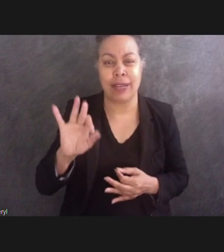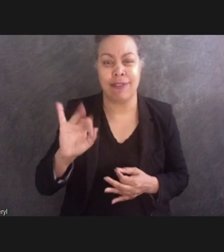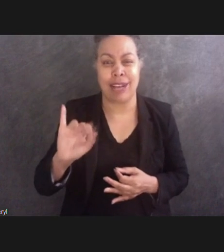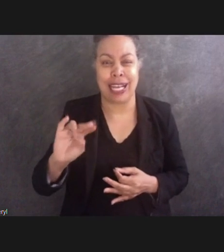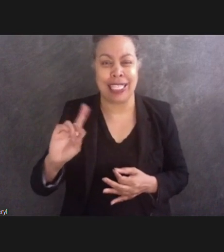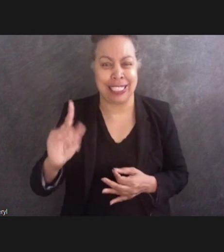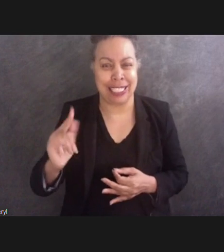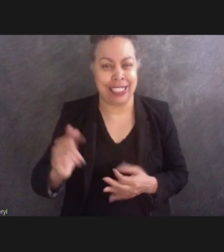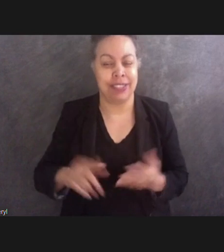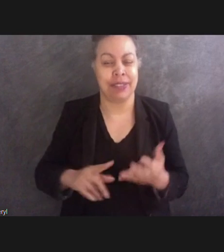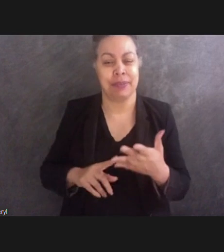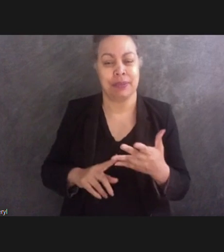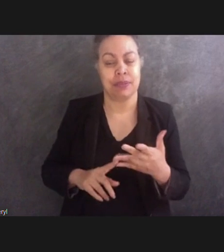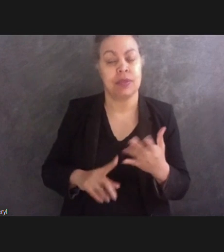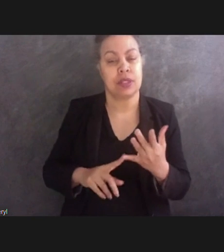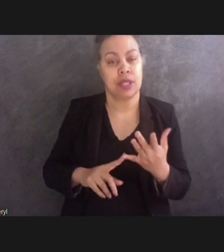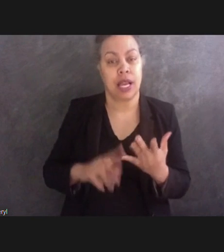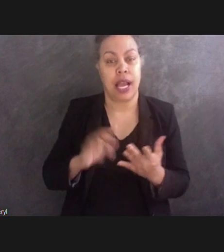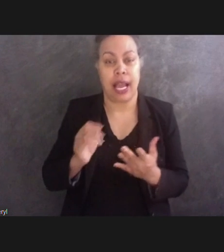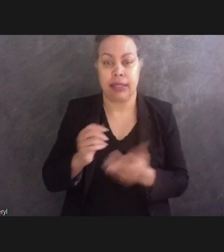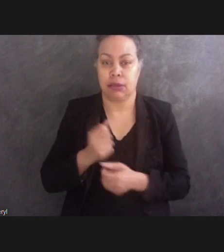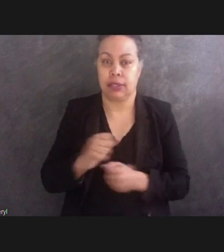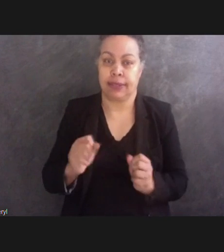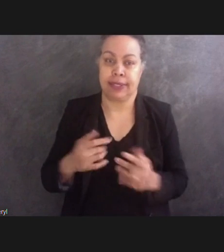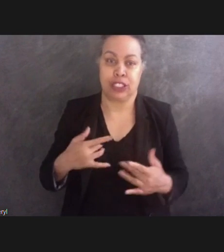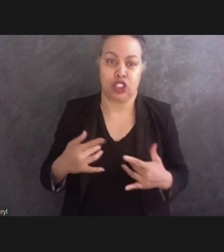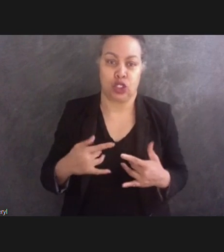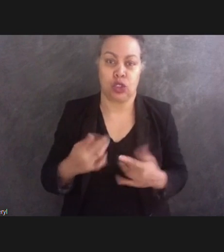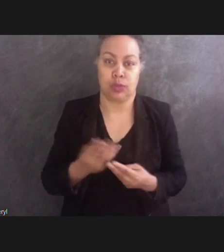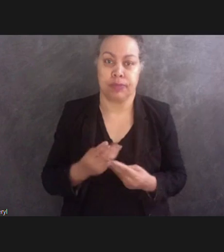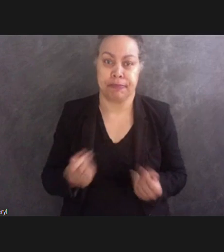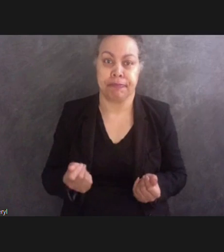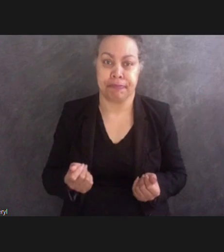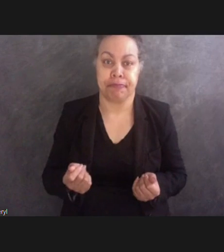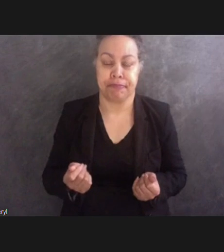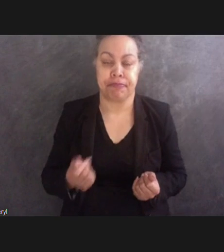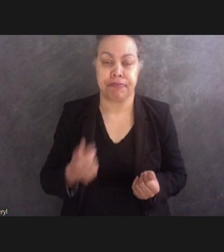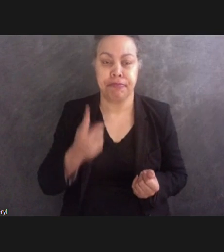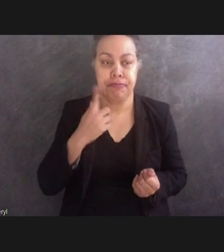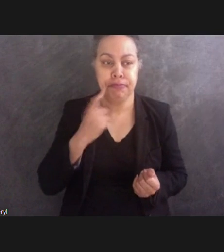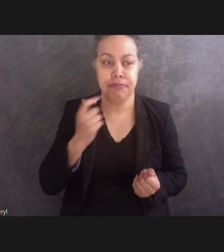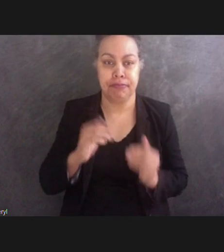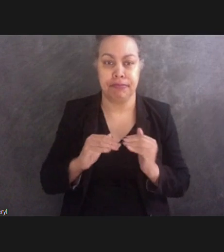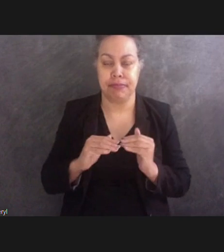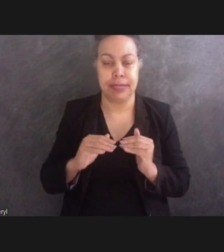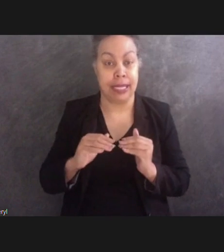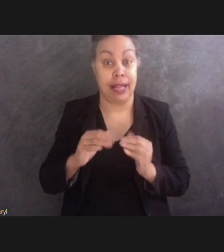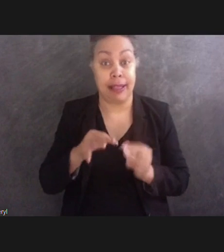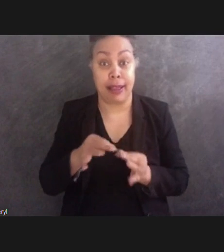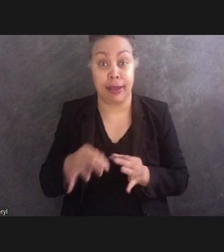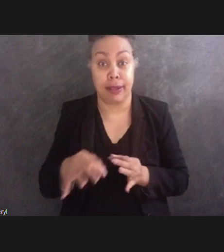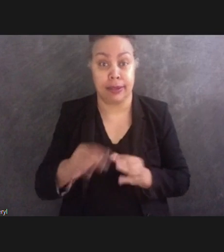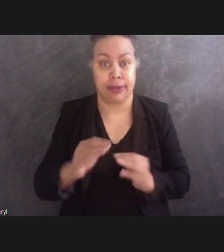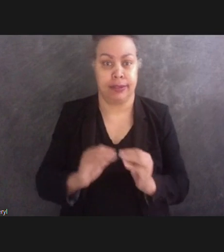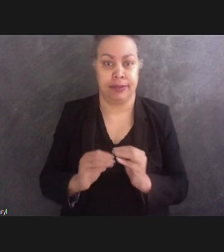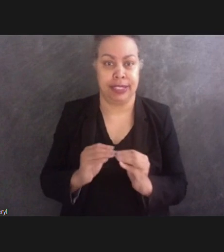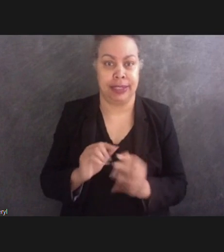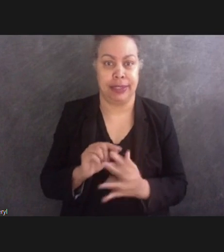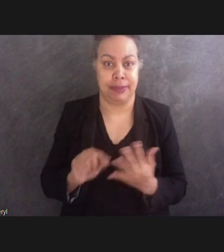five, mitigation of safety concerns caused by issues of deferred maintenance. My review of documentation provided